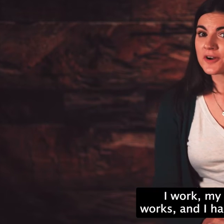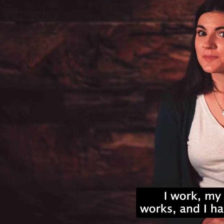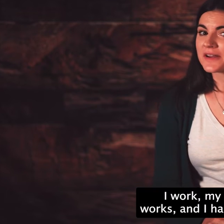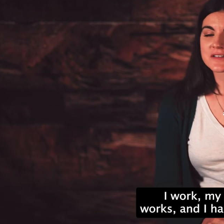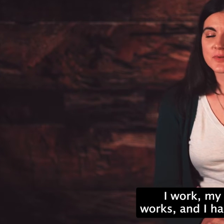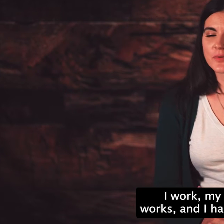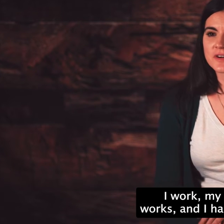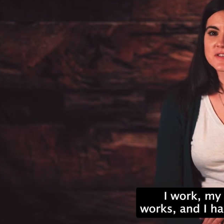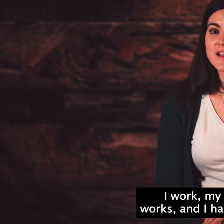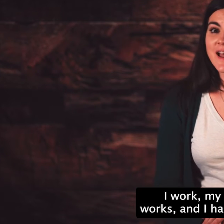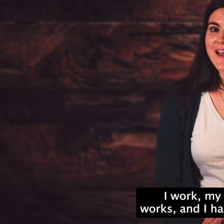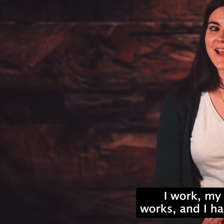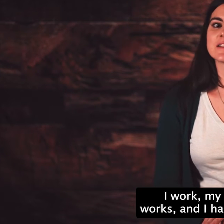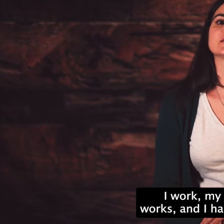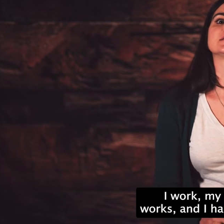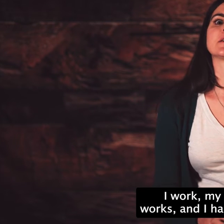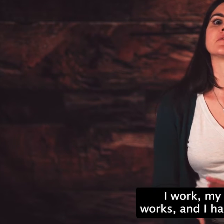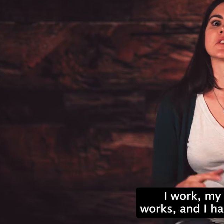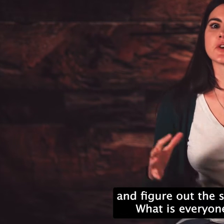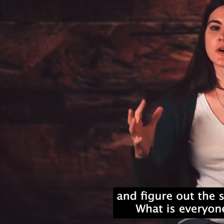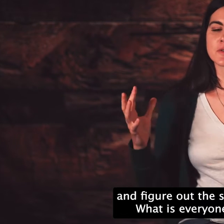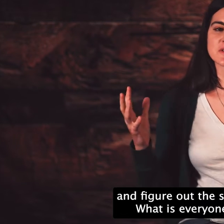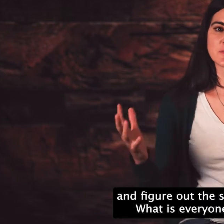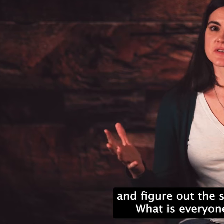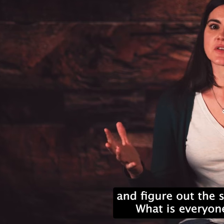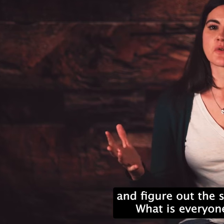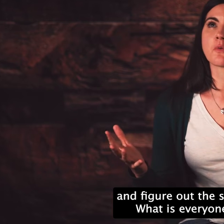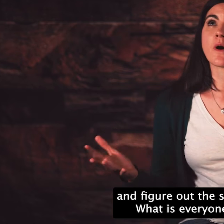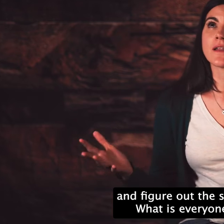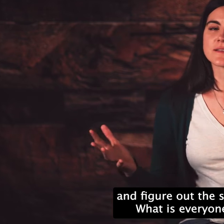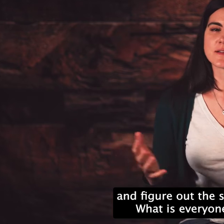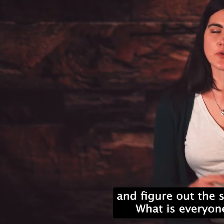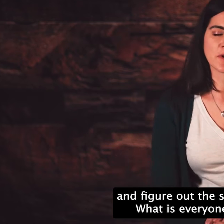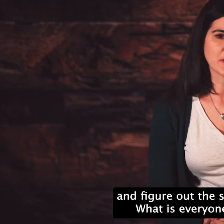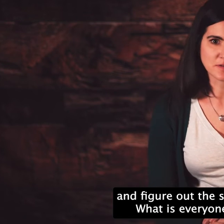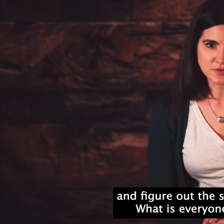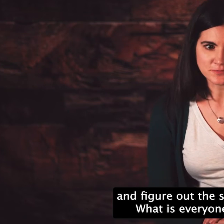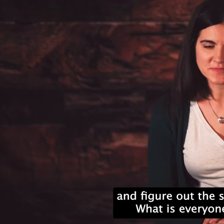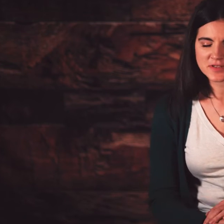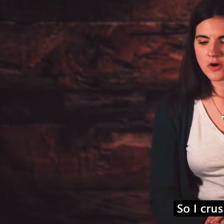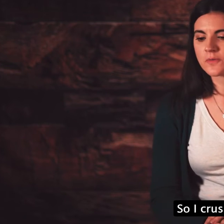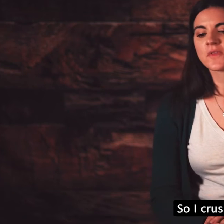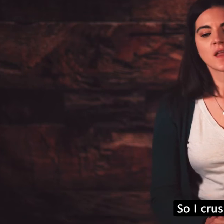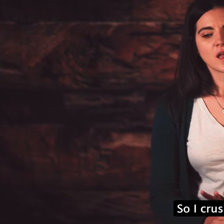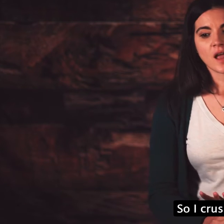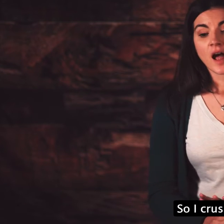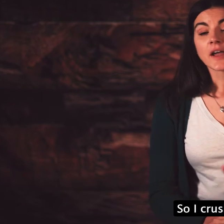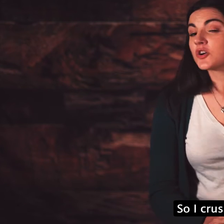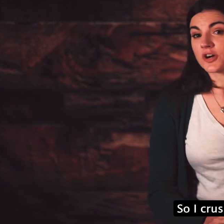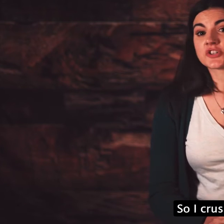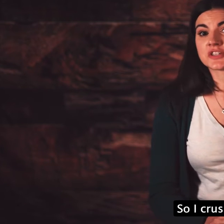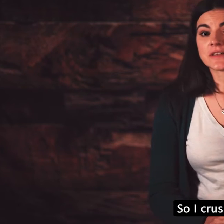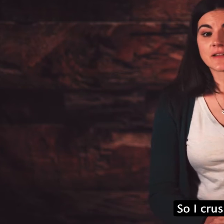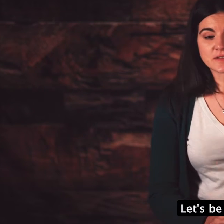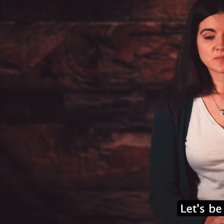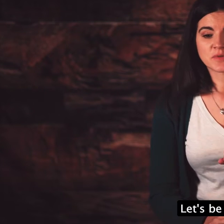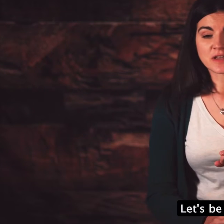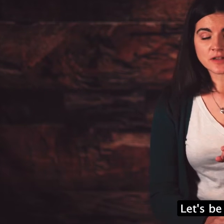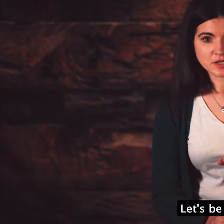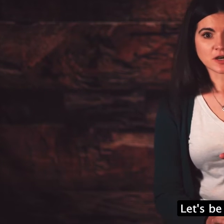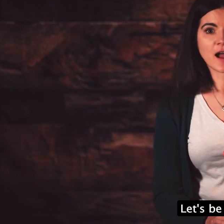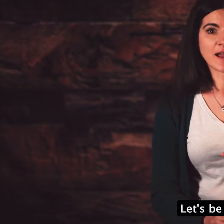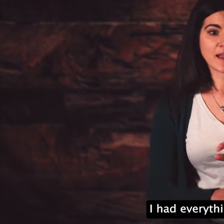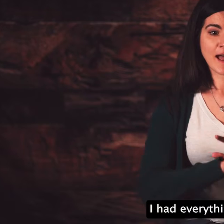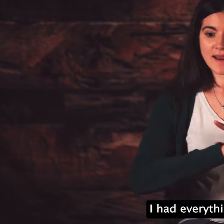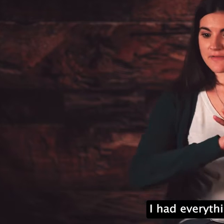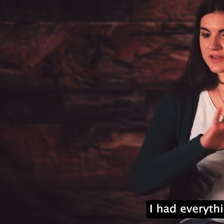I work, my husband works, and I had to sit down and figure out the summer schedule. What is everyone going to do? So I crushed it. Let's